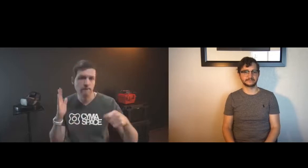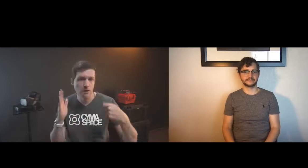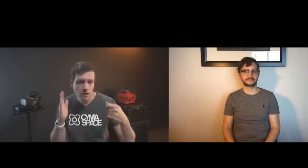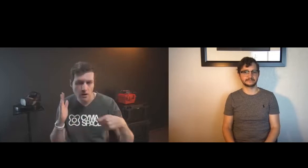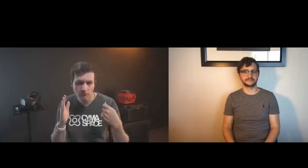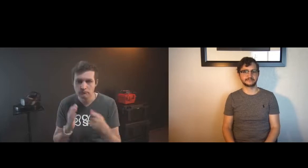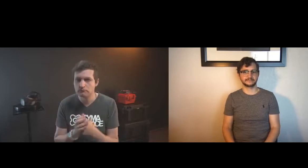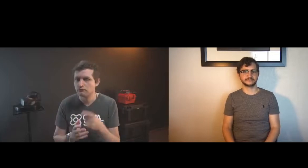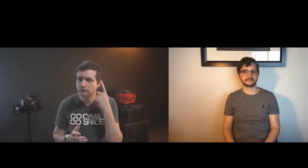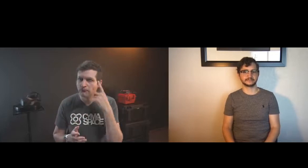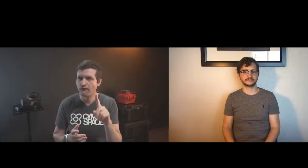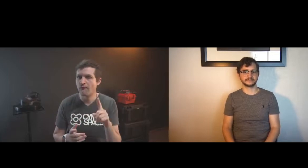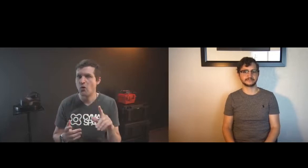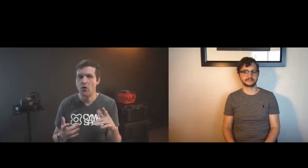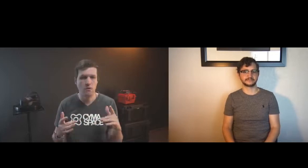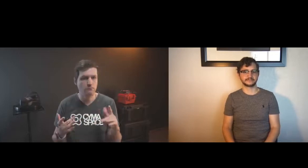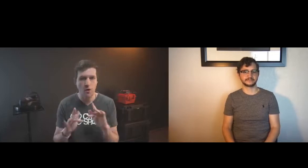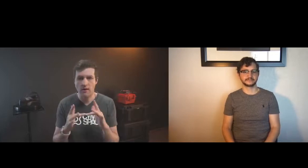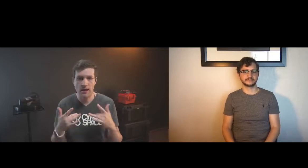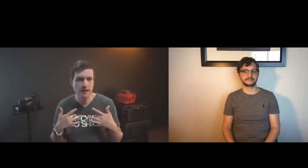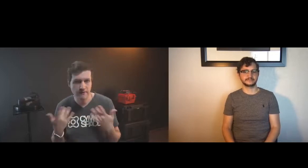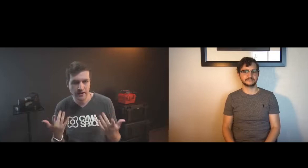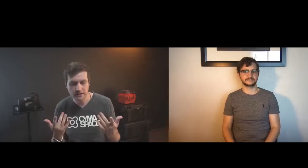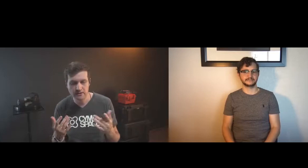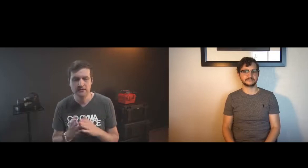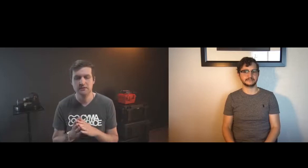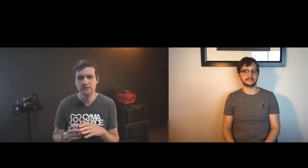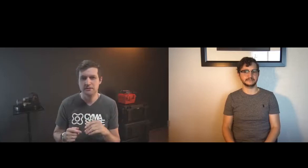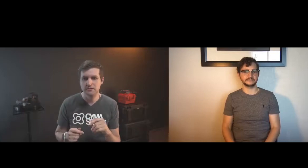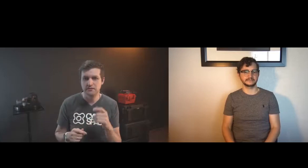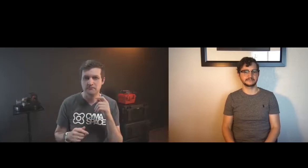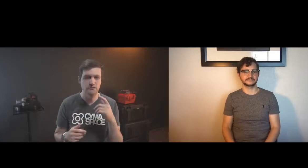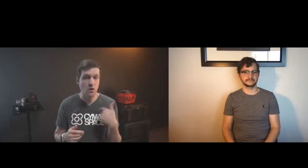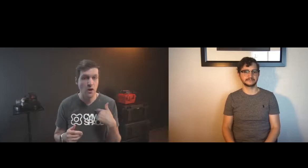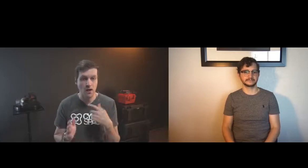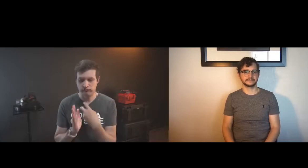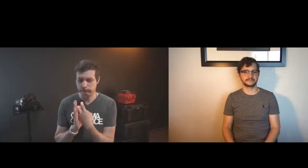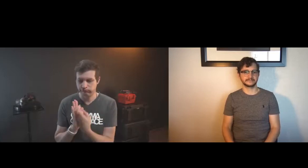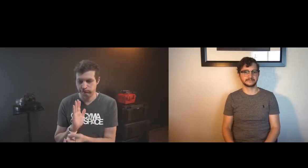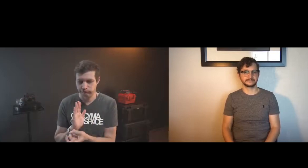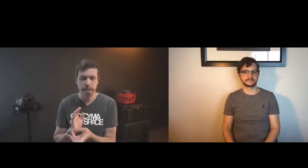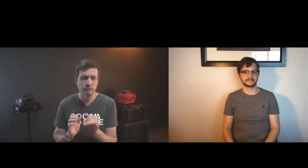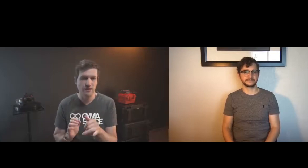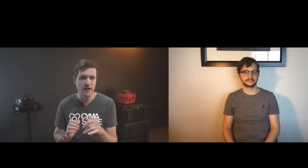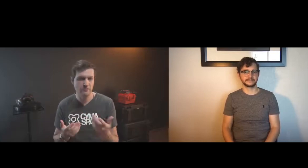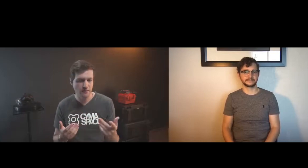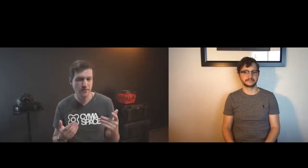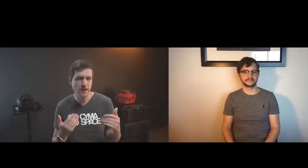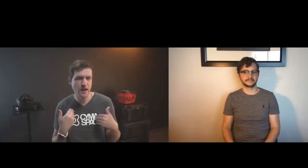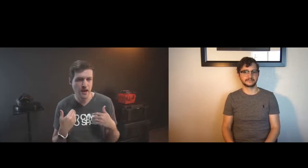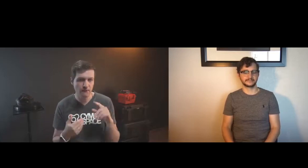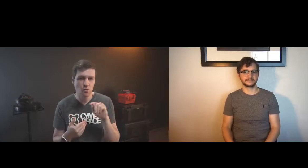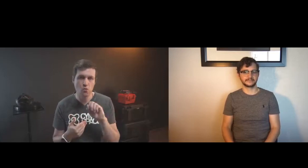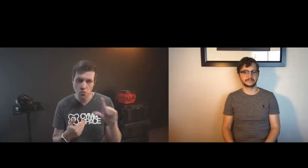and they're not working on just games now but also for filming learning and being able to broadcast online events